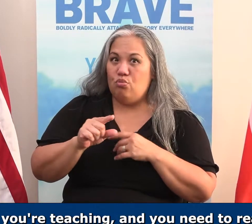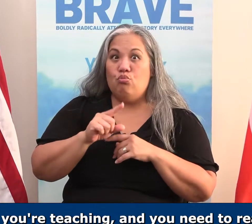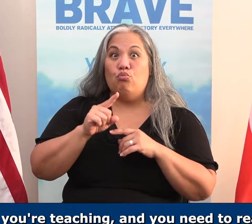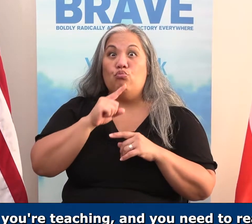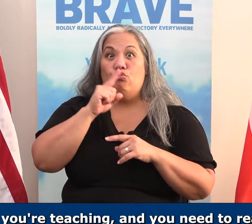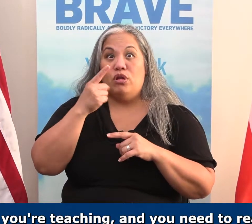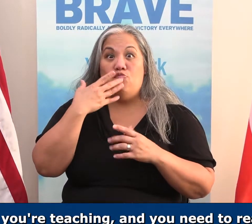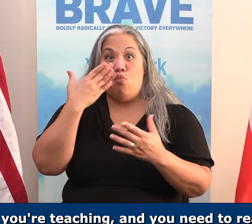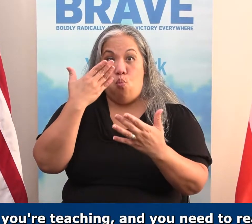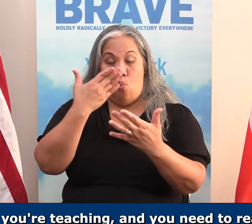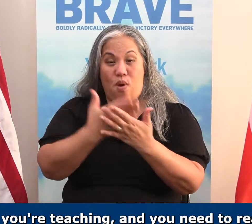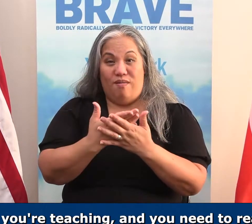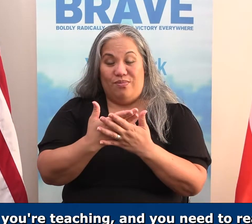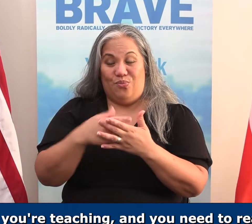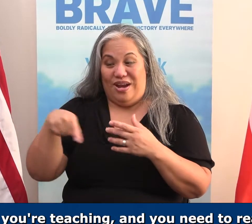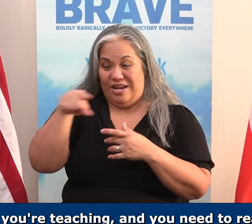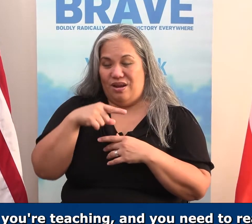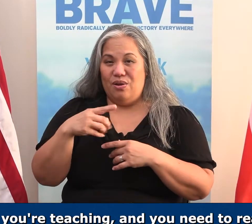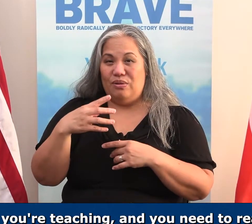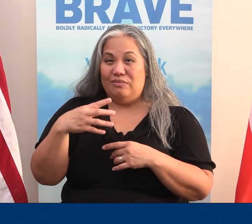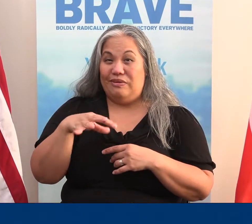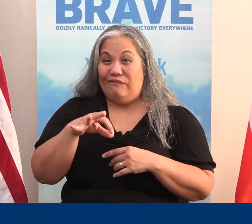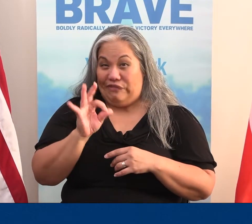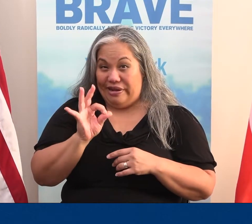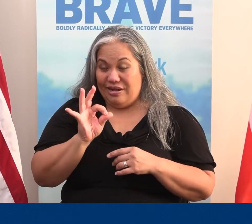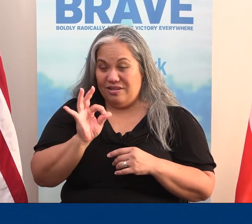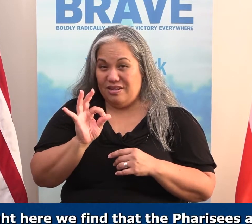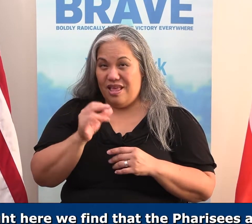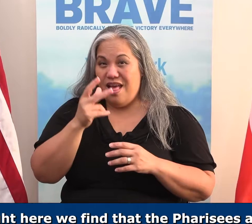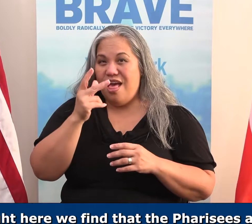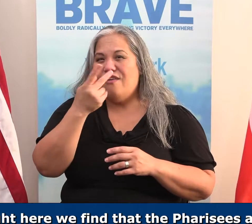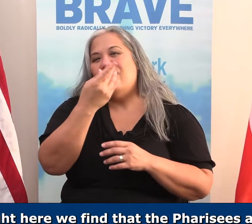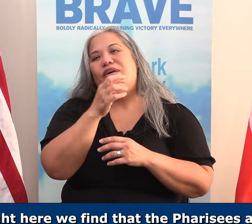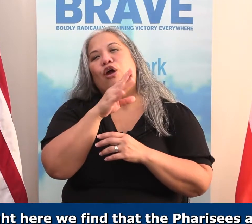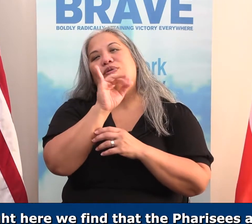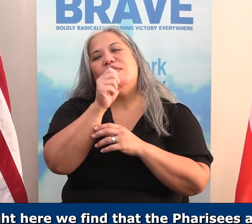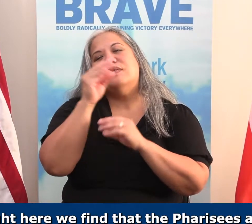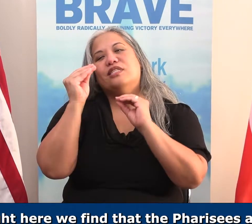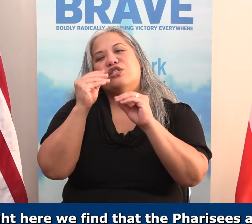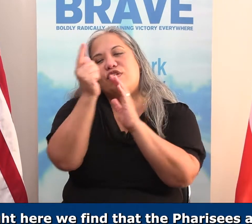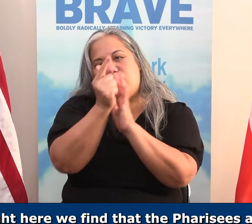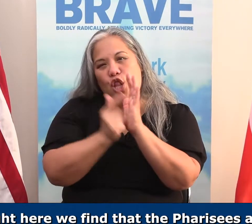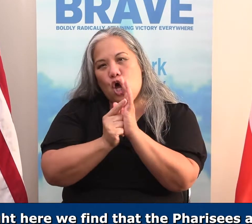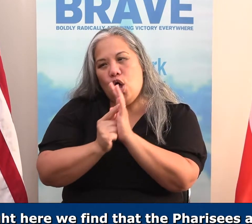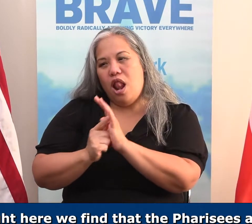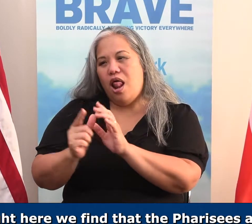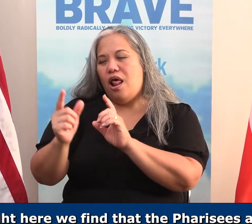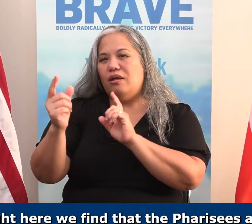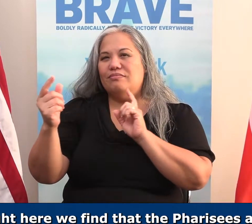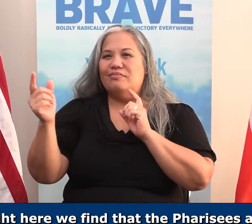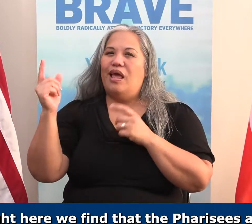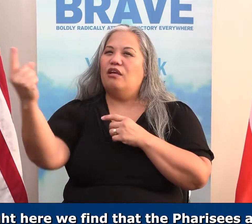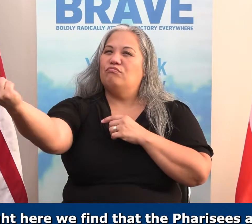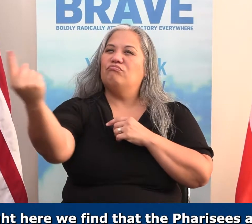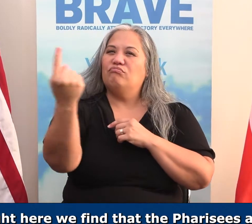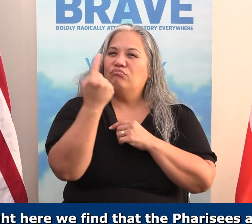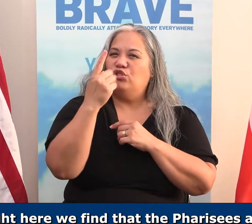understand this scripture super well. Now, right here we find that the Pharisees that teach his law come to Jesus